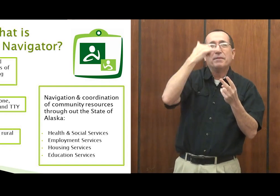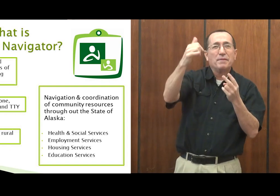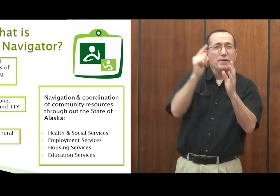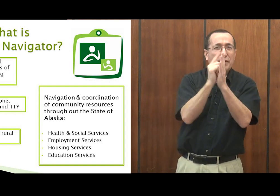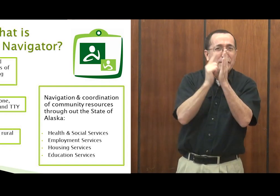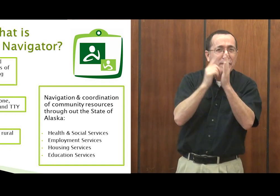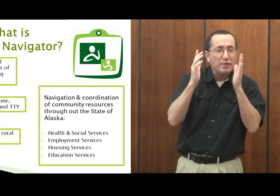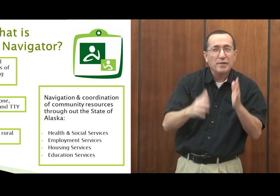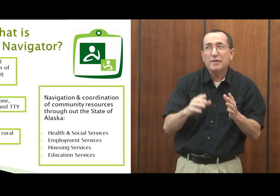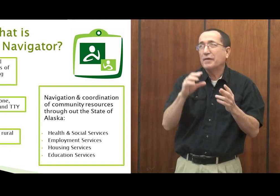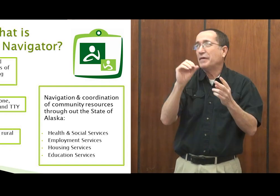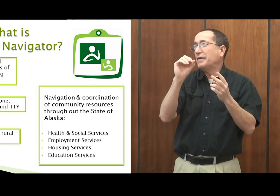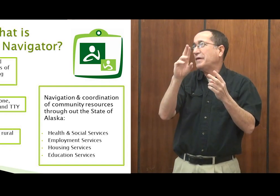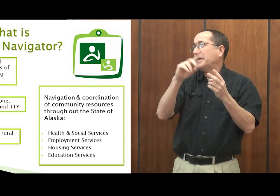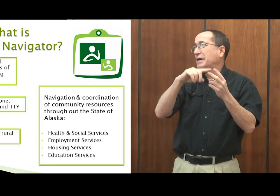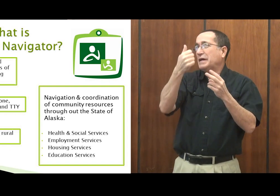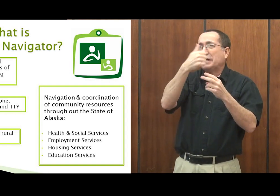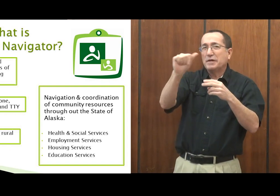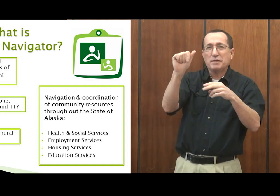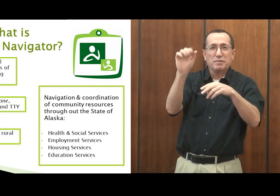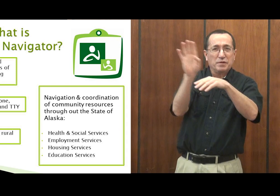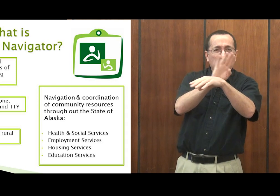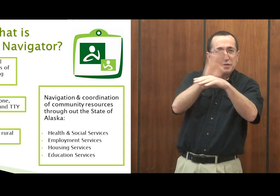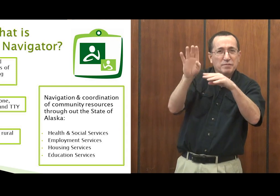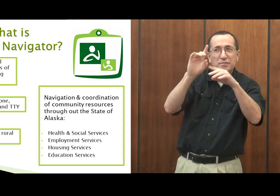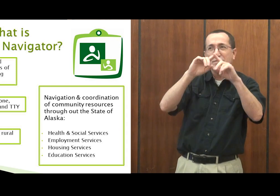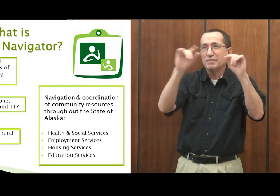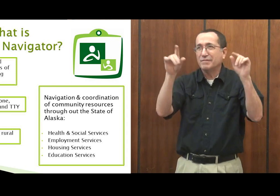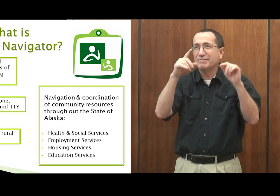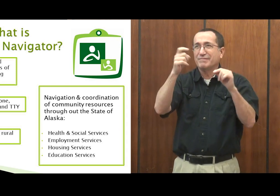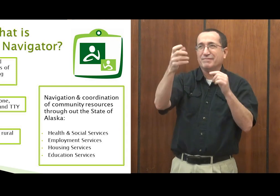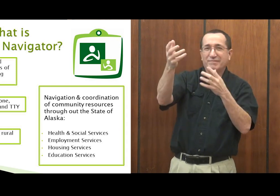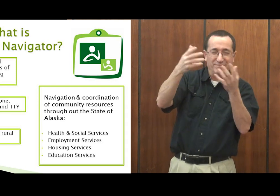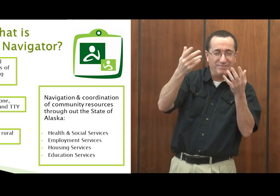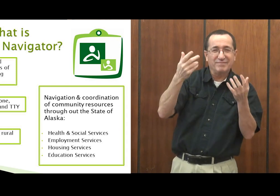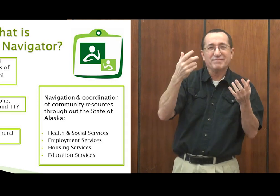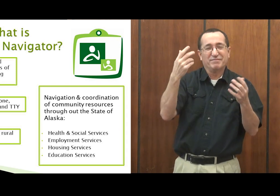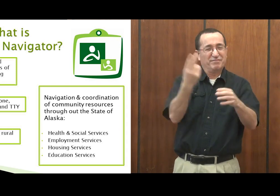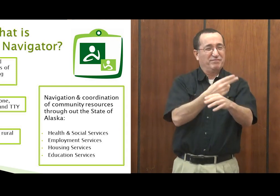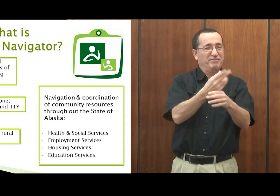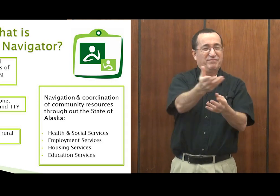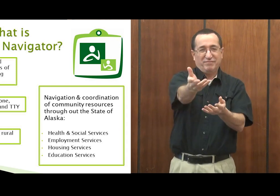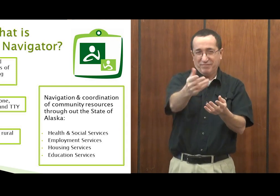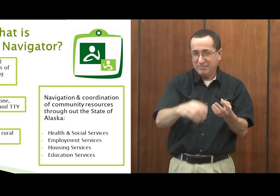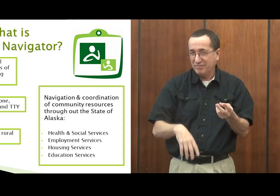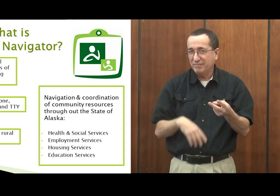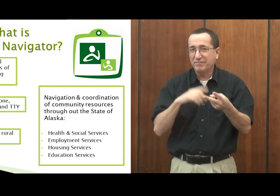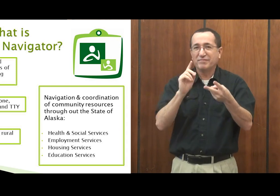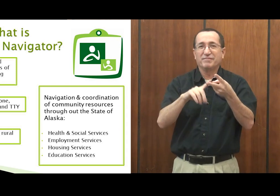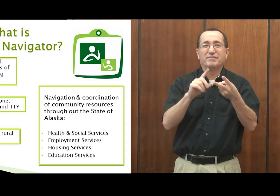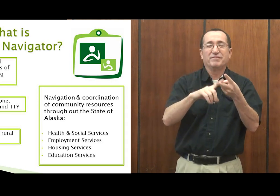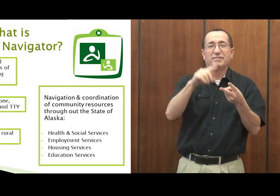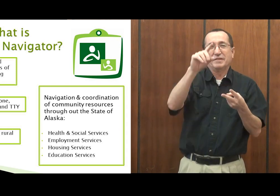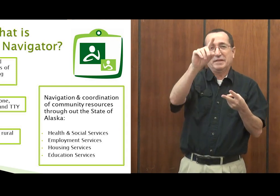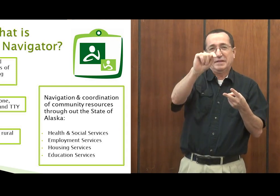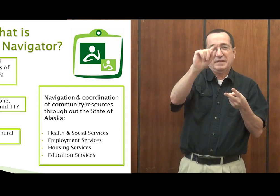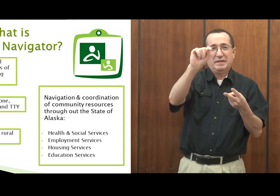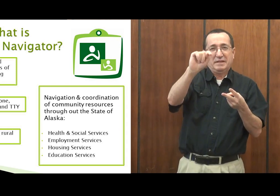sign language. They can place any kind of call, a business call, a call to a lawyer, a call for pizza.